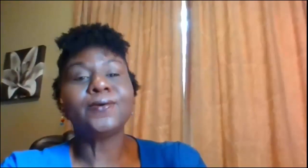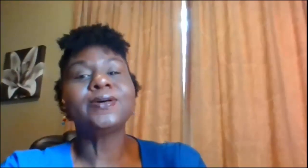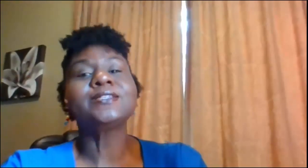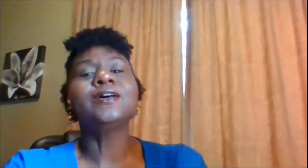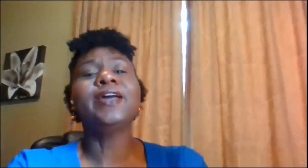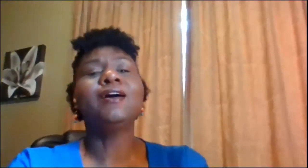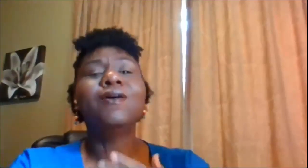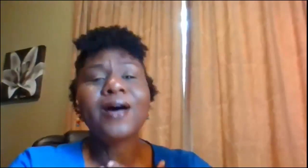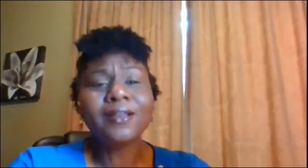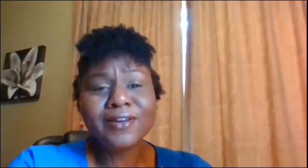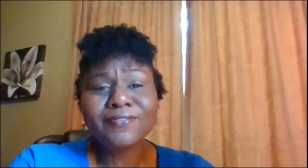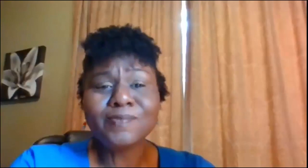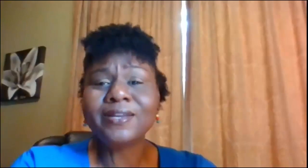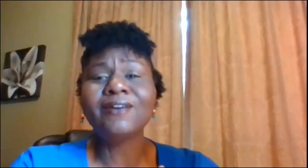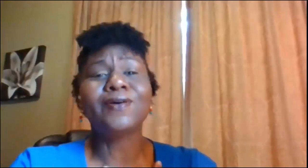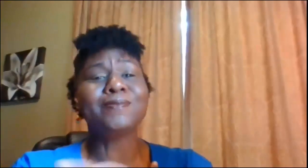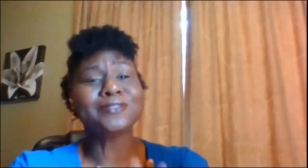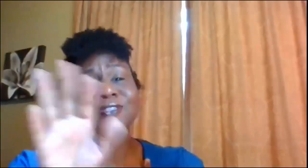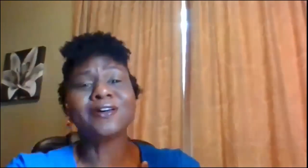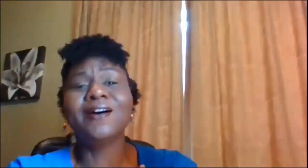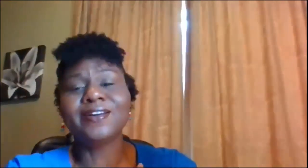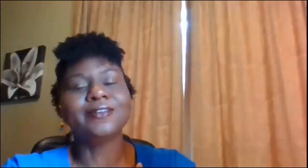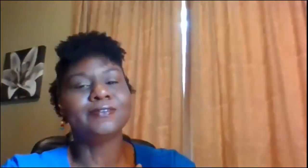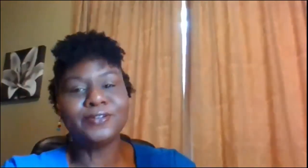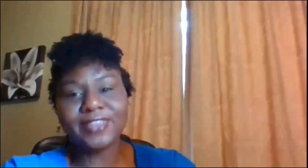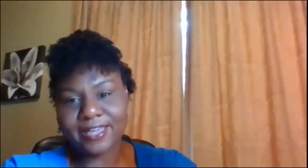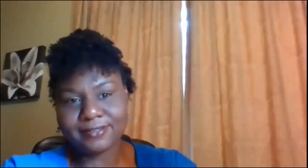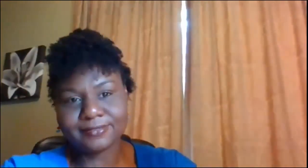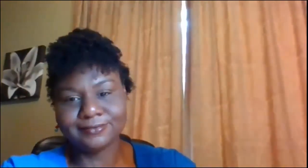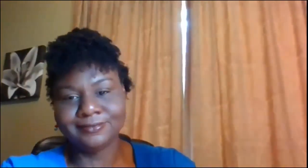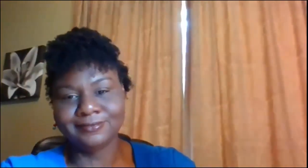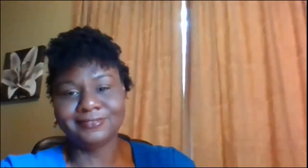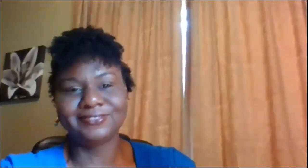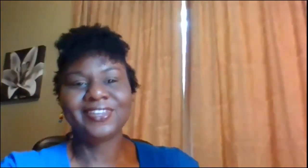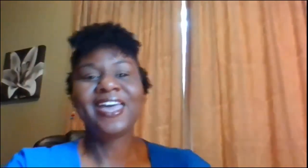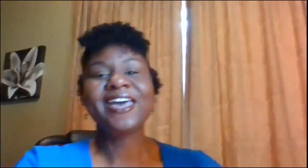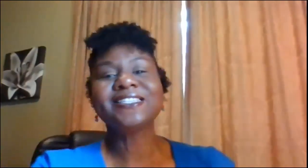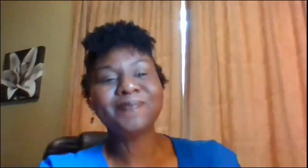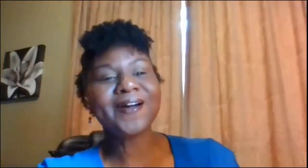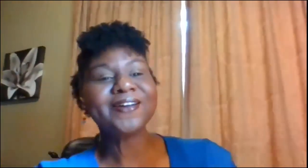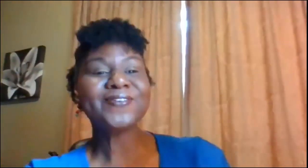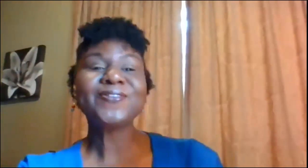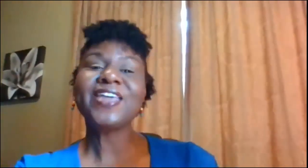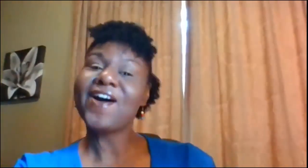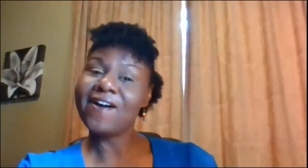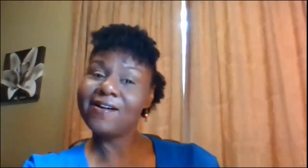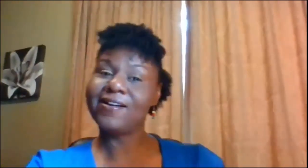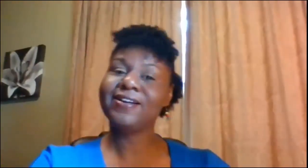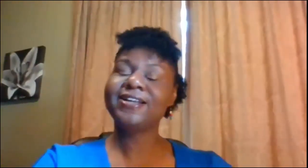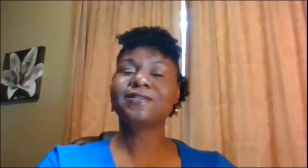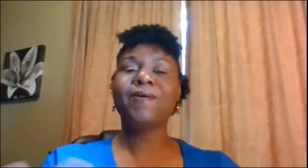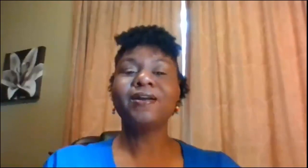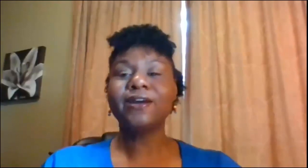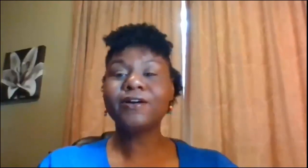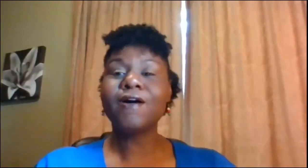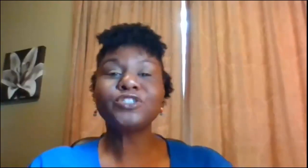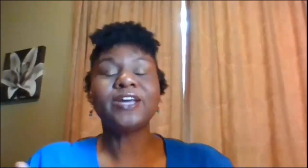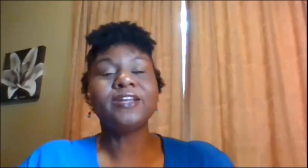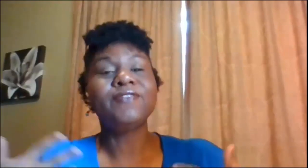it's not like oh how long have you been deaf I'm so sorry don't do that it's a part of who they are it's a part of their culture and they're